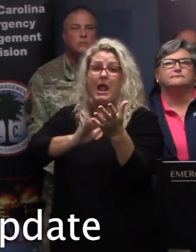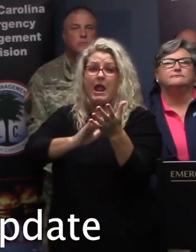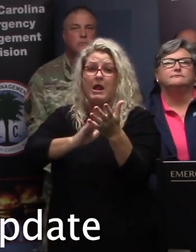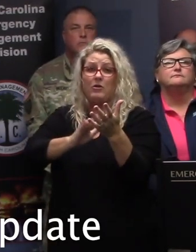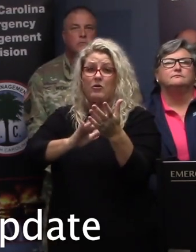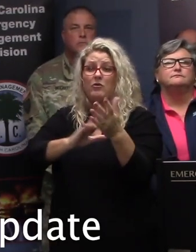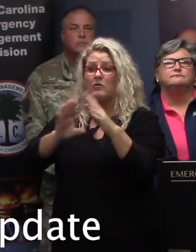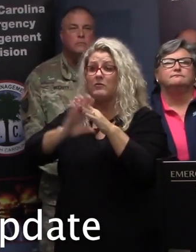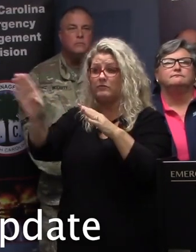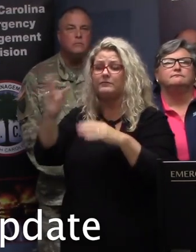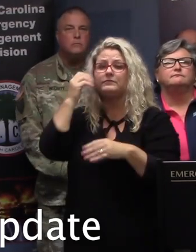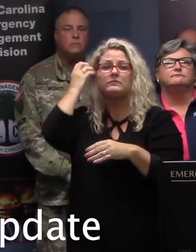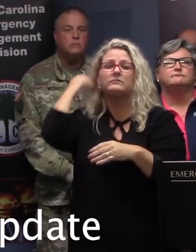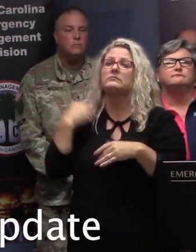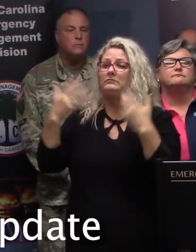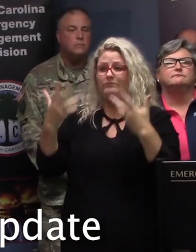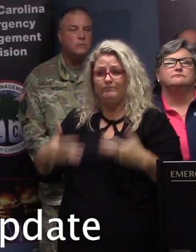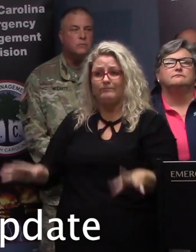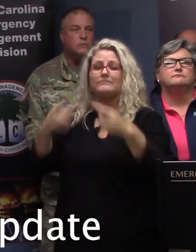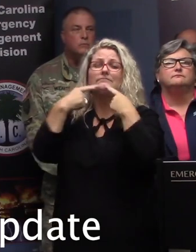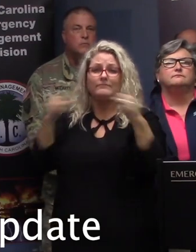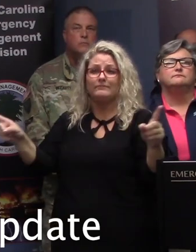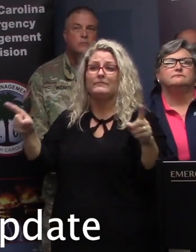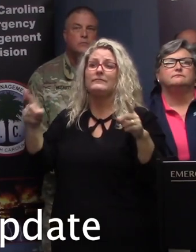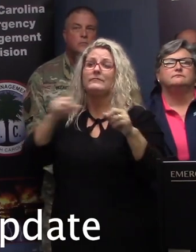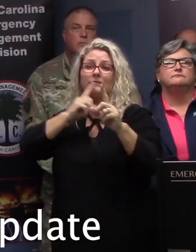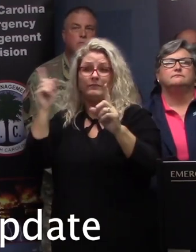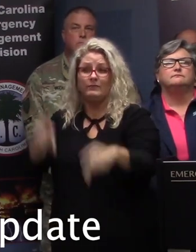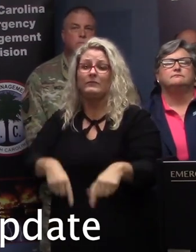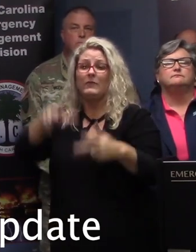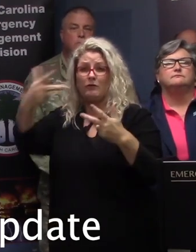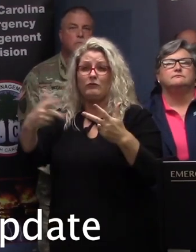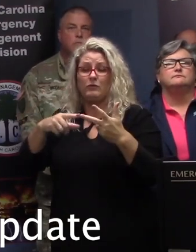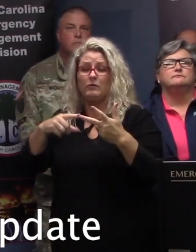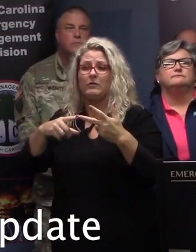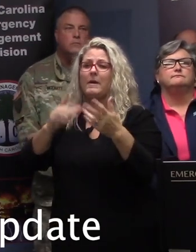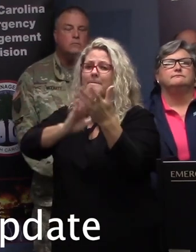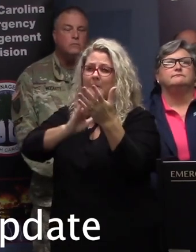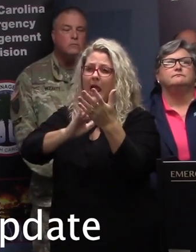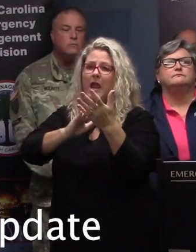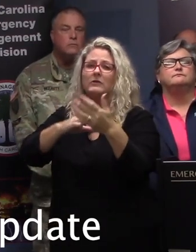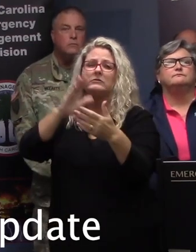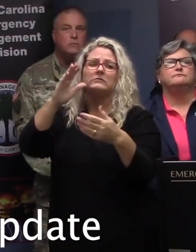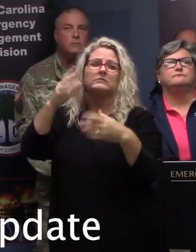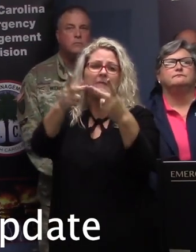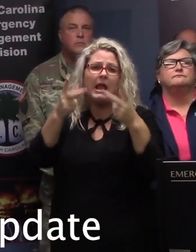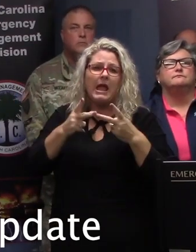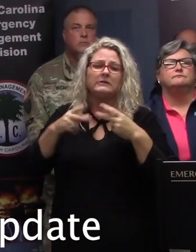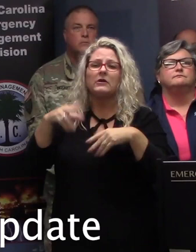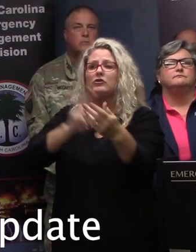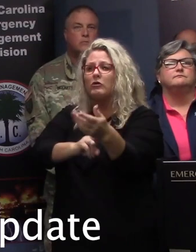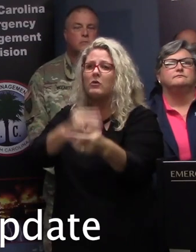I've also issued an executive order, the third one, requiring medical facilities like nursing homes, assisted